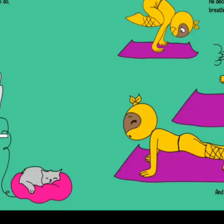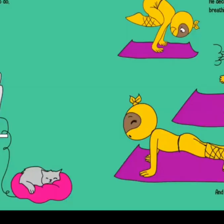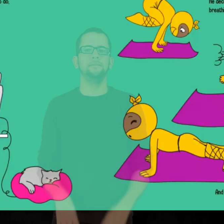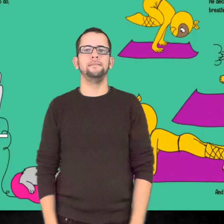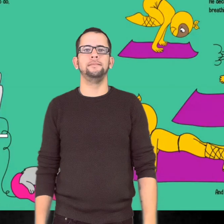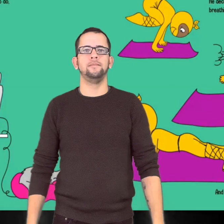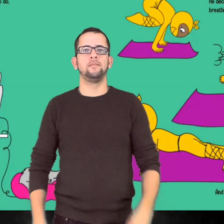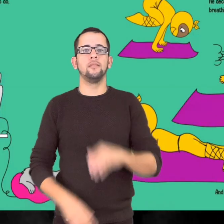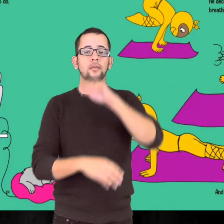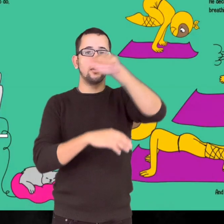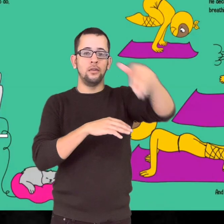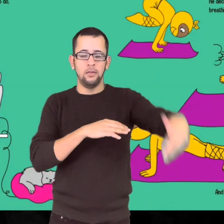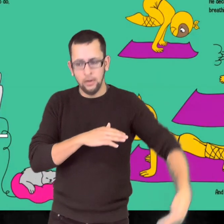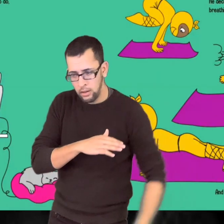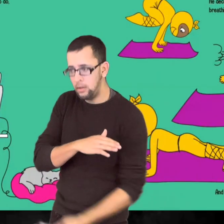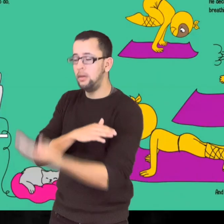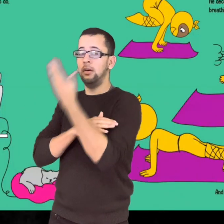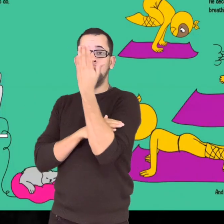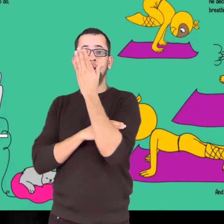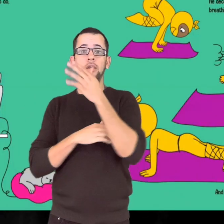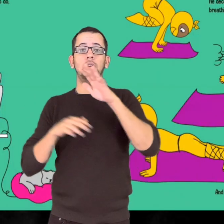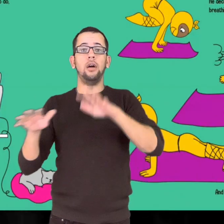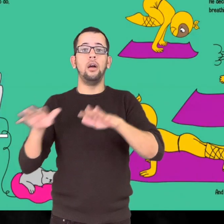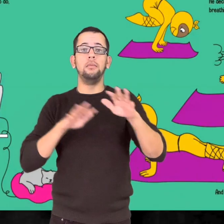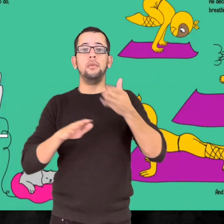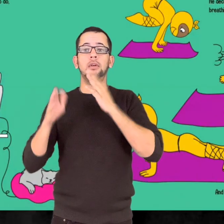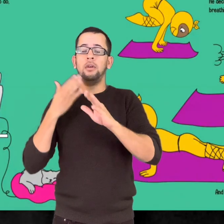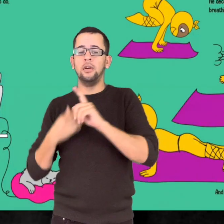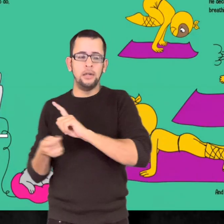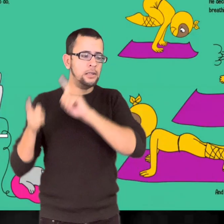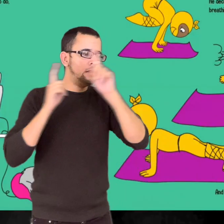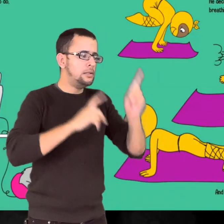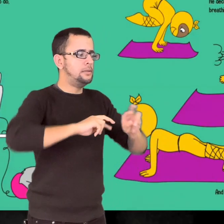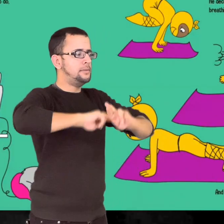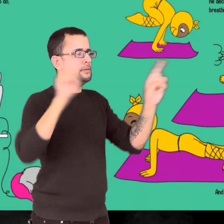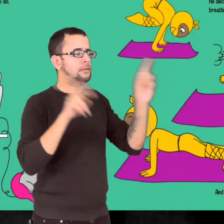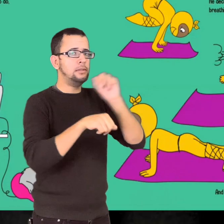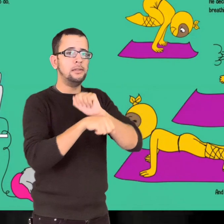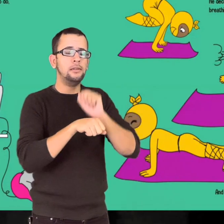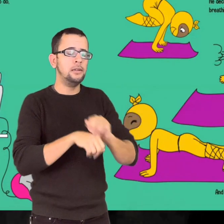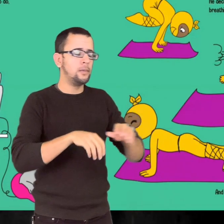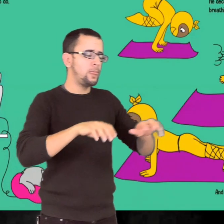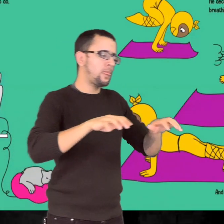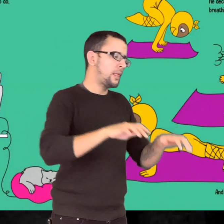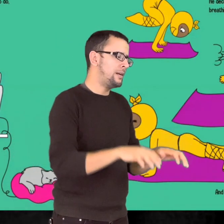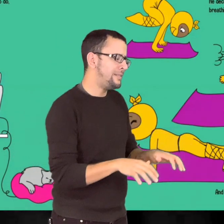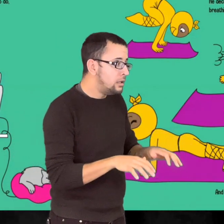The next day, Calm Ninja had several things to do. And he began to panic.